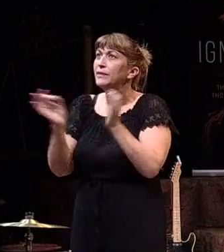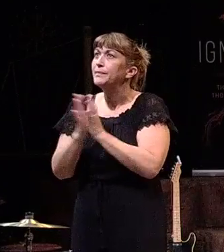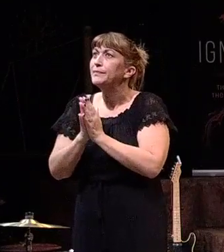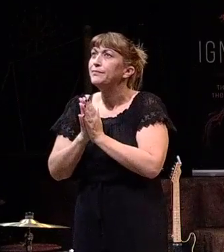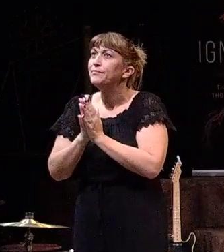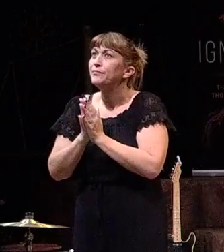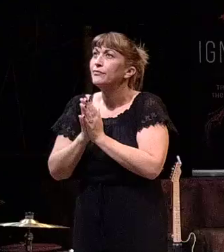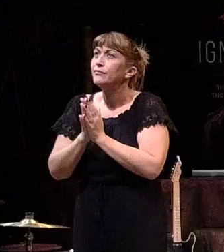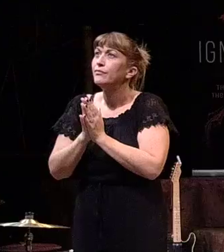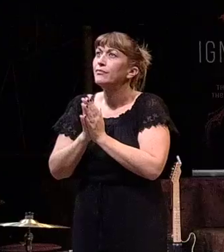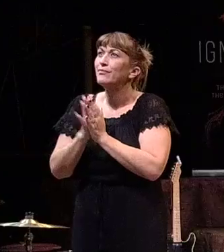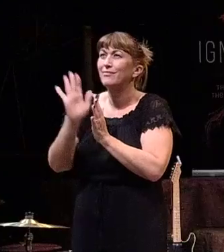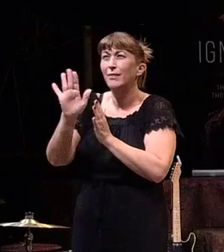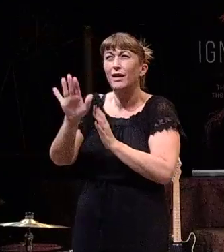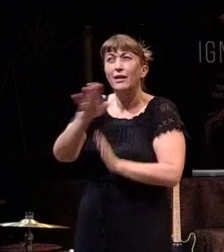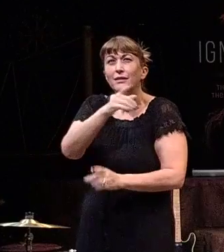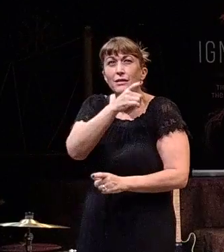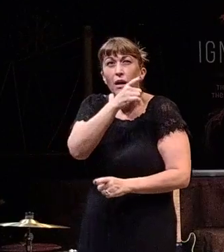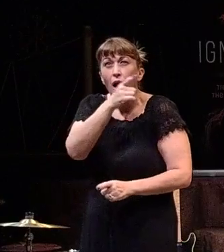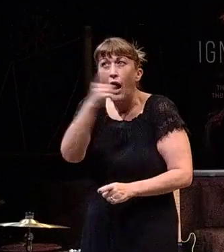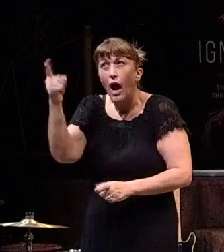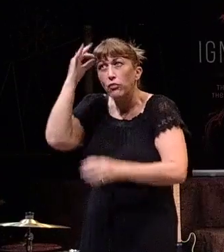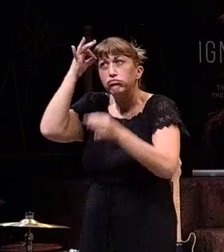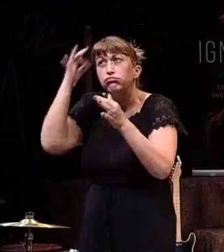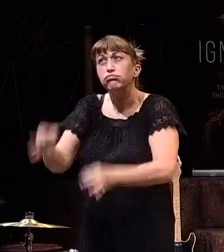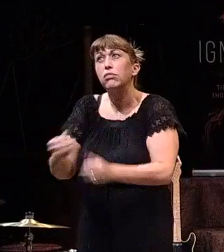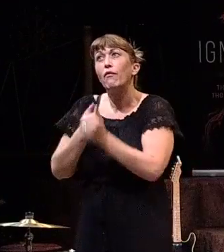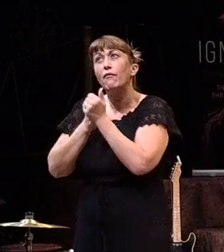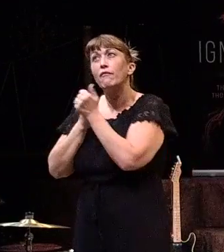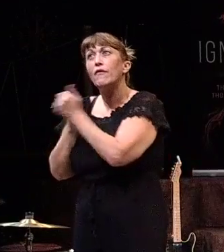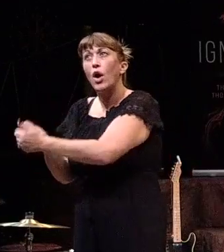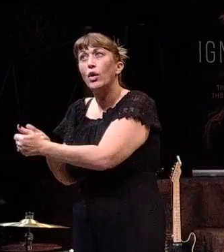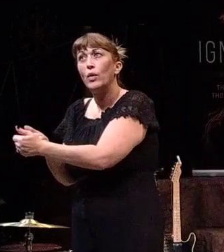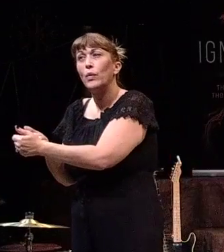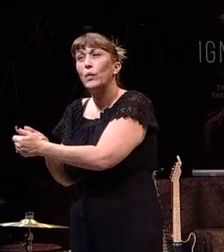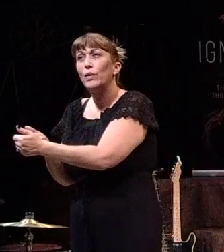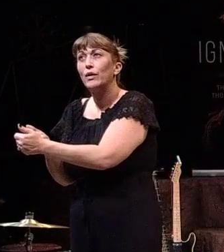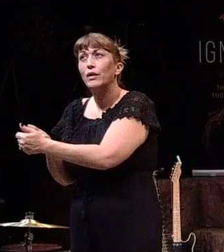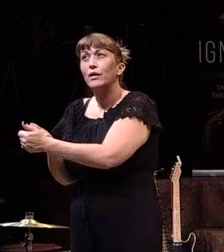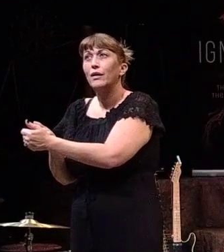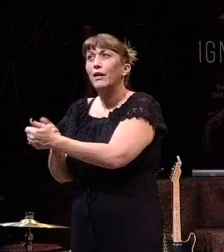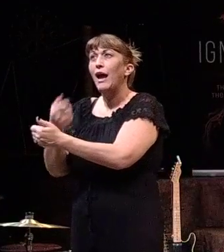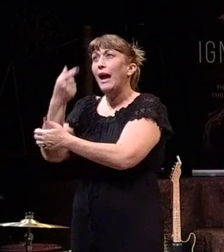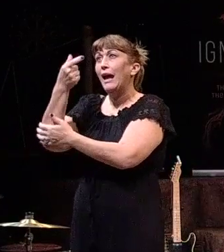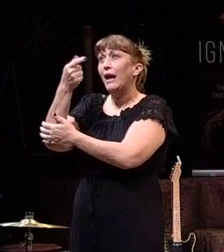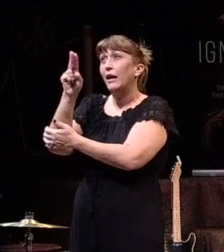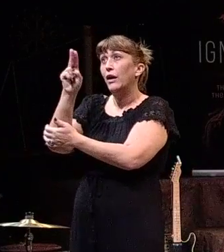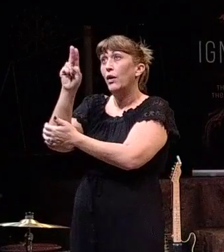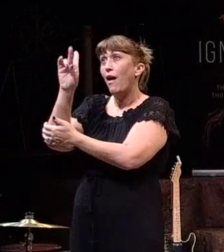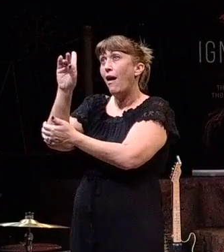The caveat is it is up to us to follow. A guide can only show you the way.